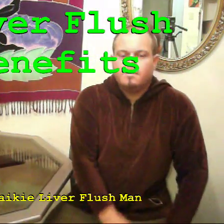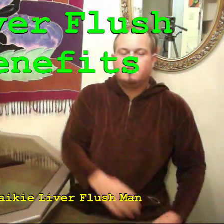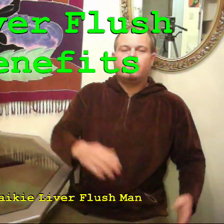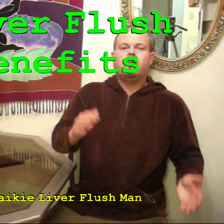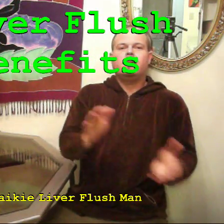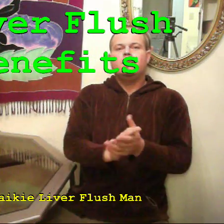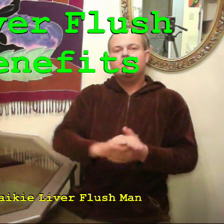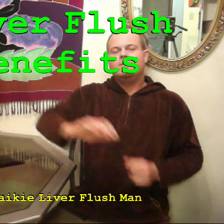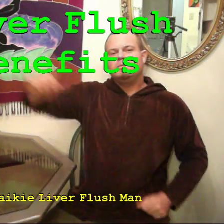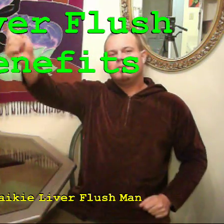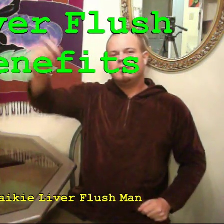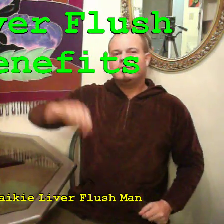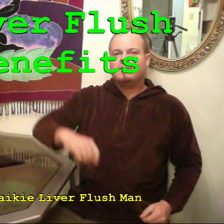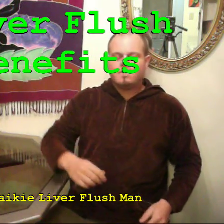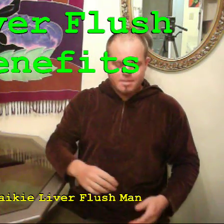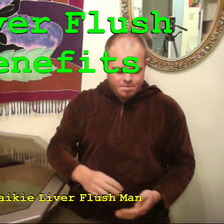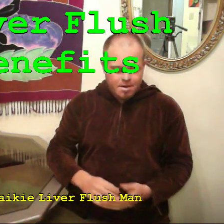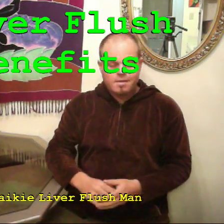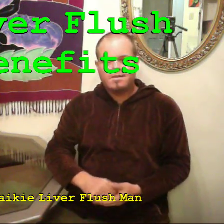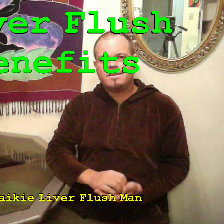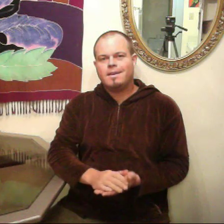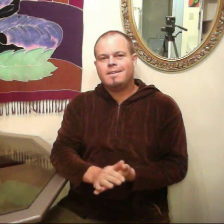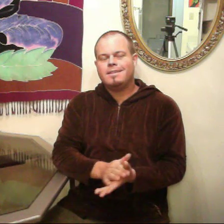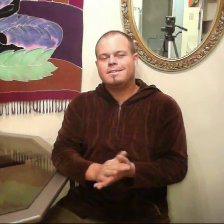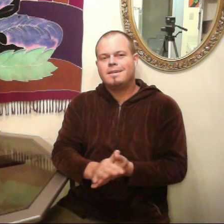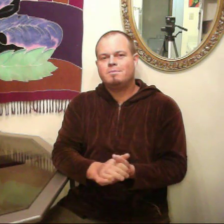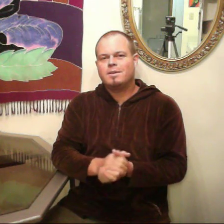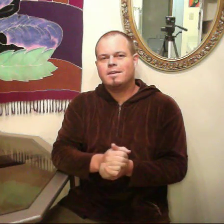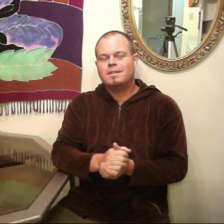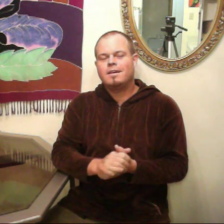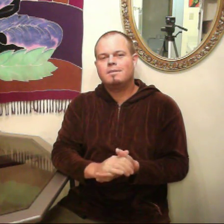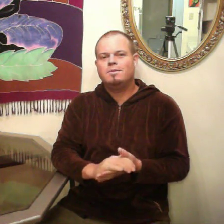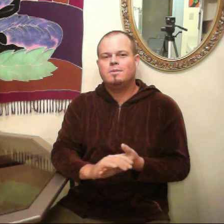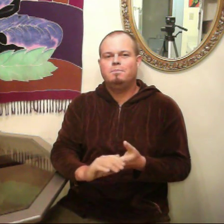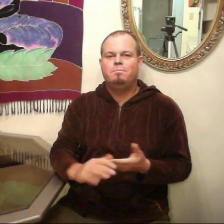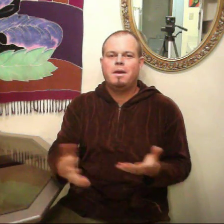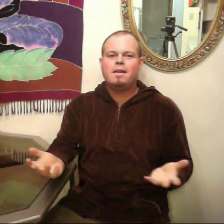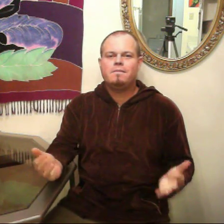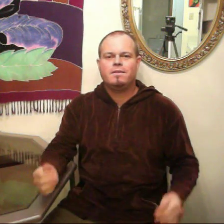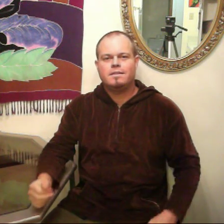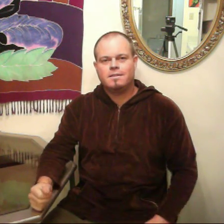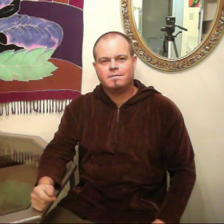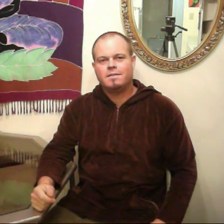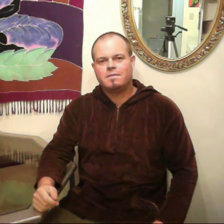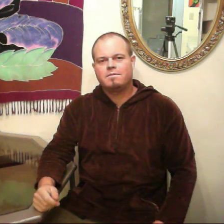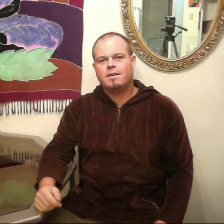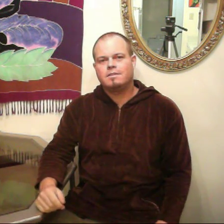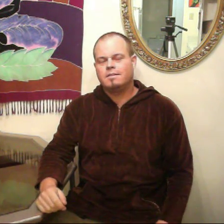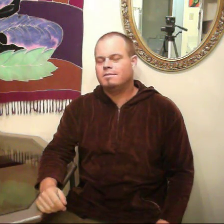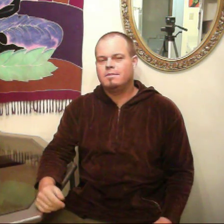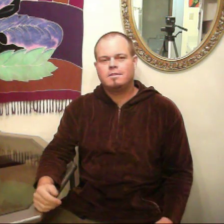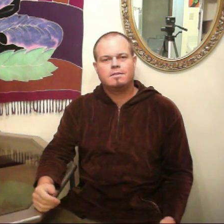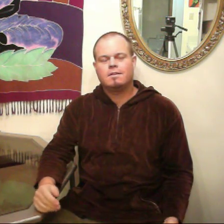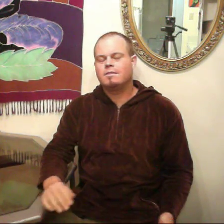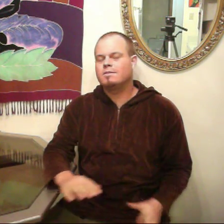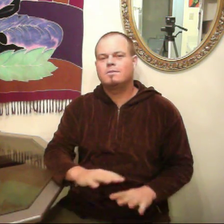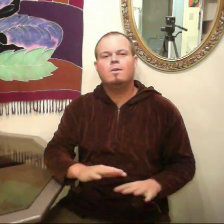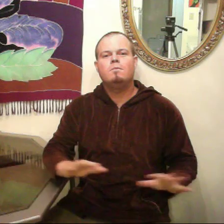All right, YouTubers, Liver Flushing here again. This time we're going to talk about the benefits of liver flushing, which there's so